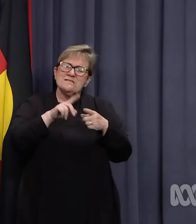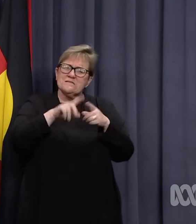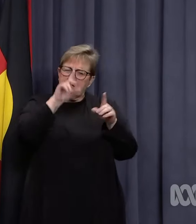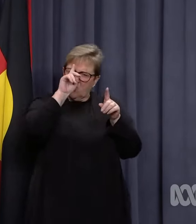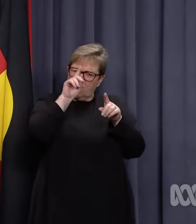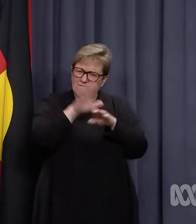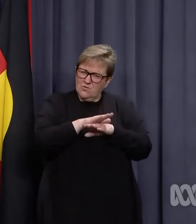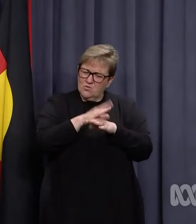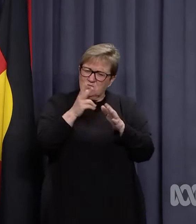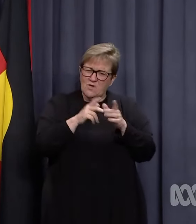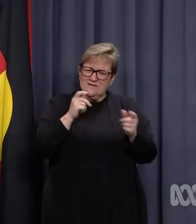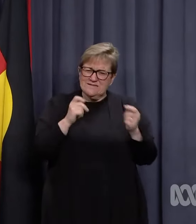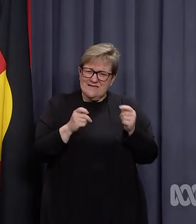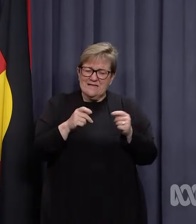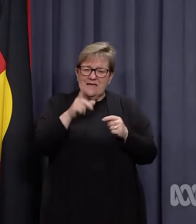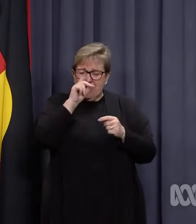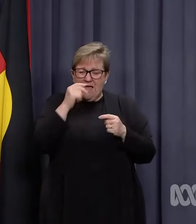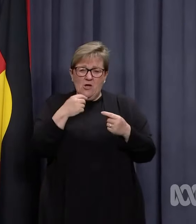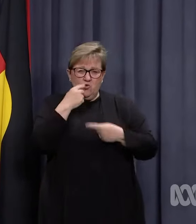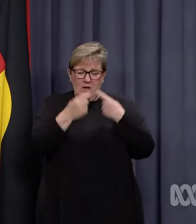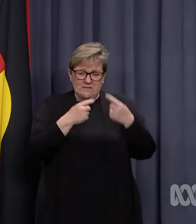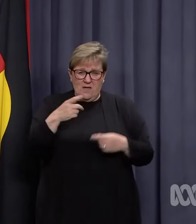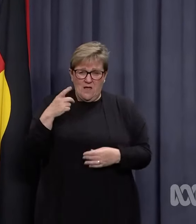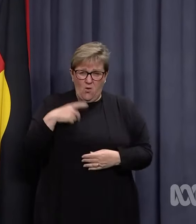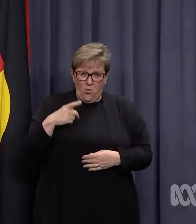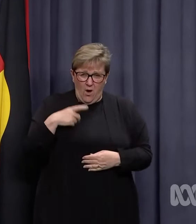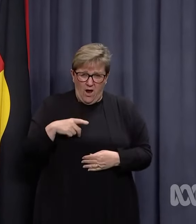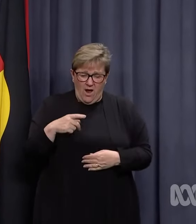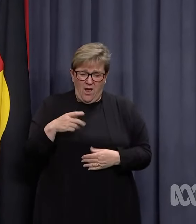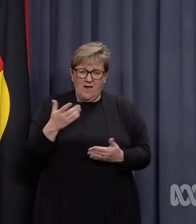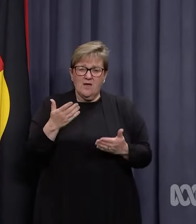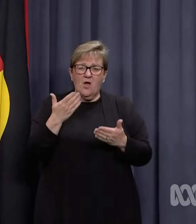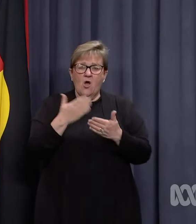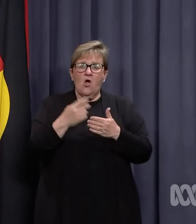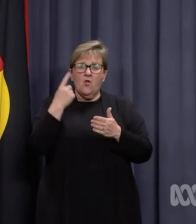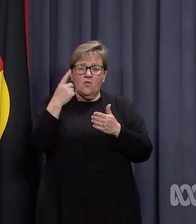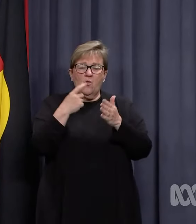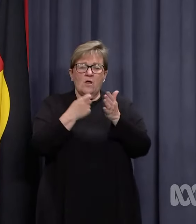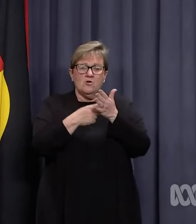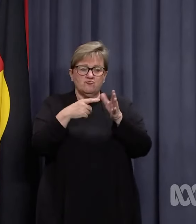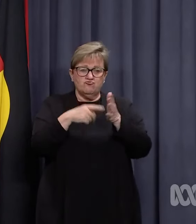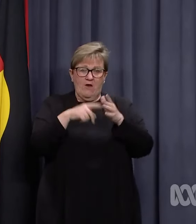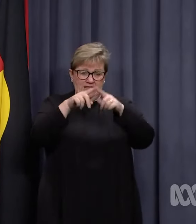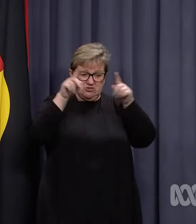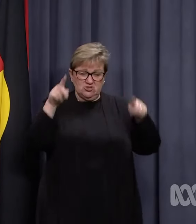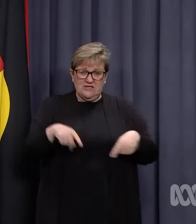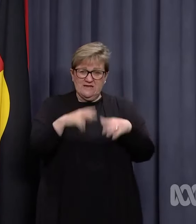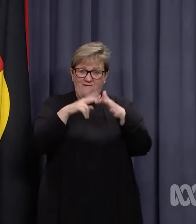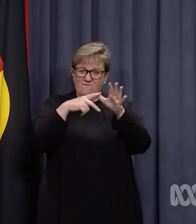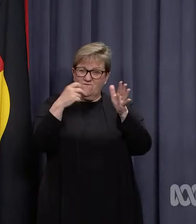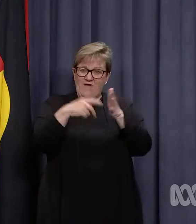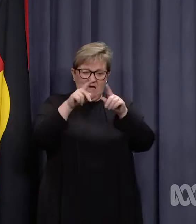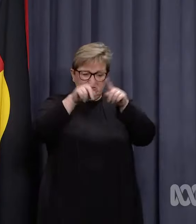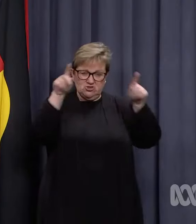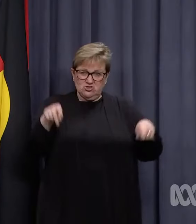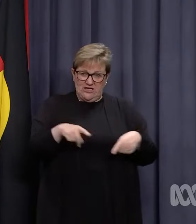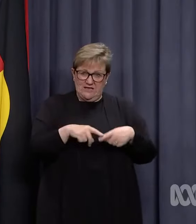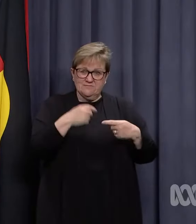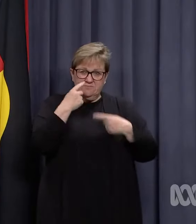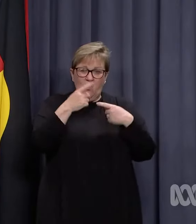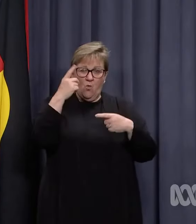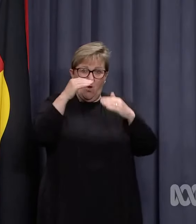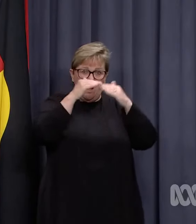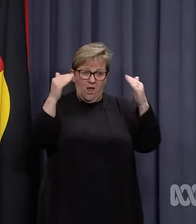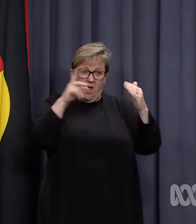testing. Can you explain why on a single rat fact sheet by the health department that says on